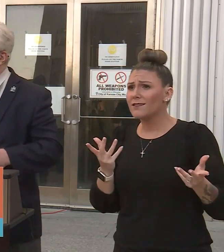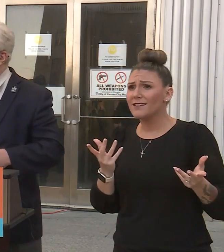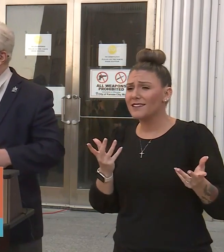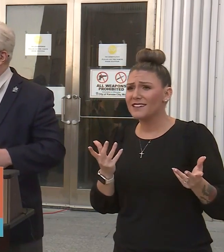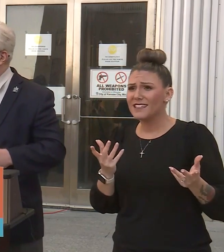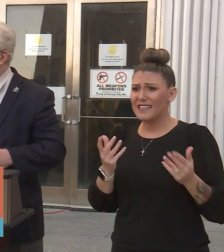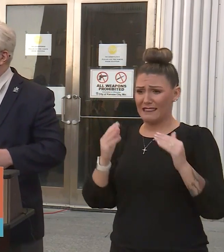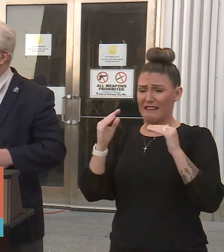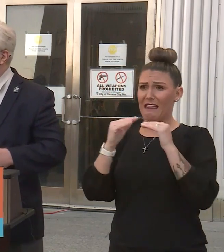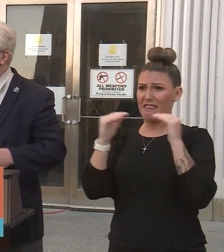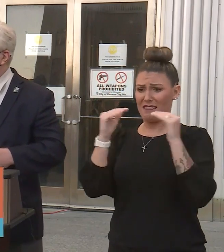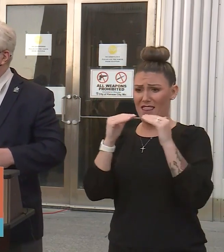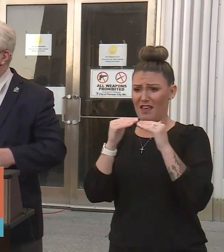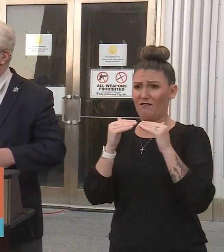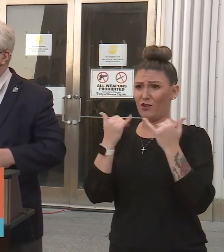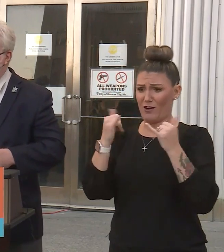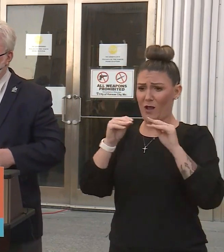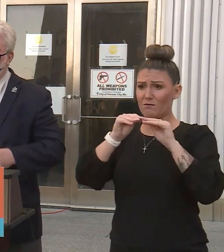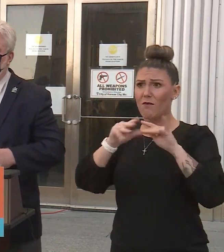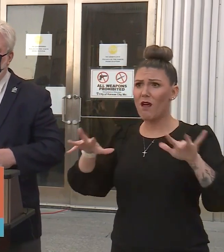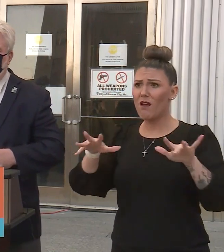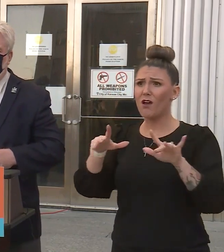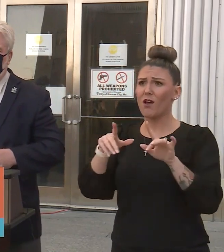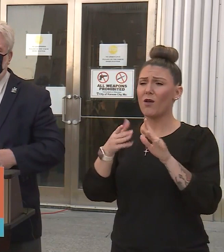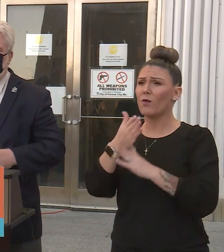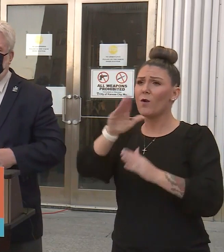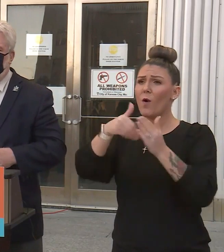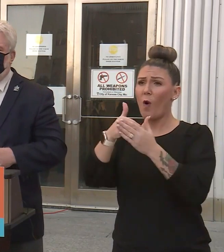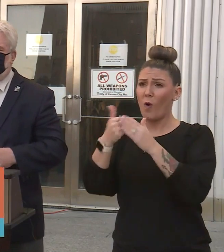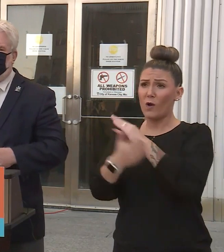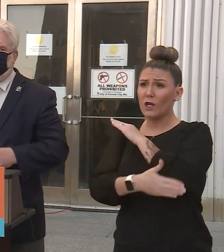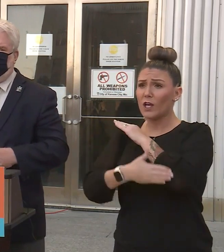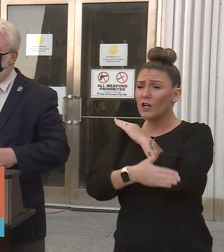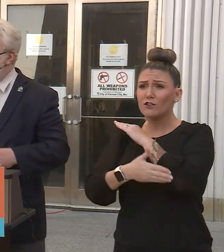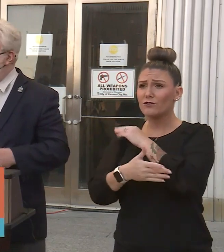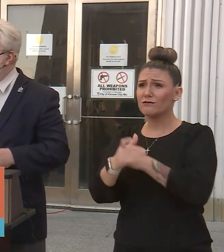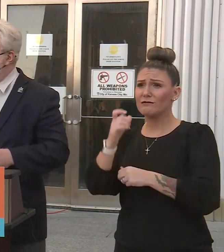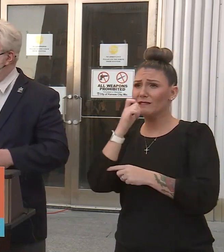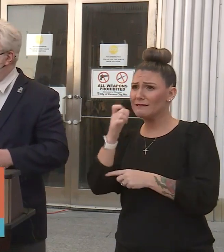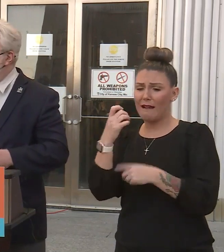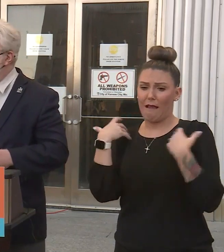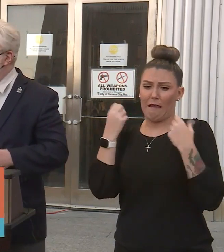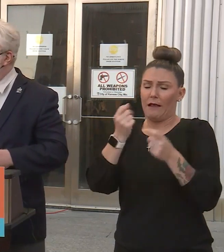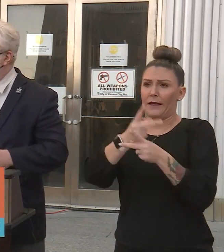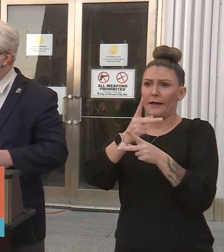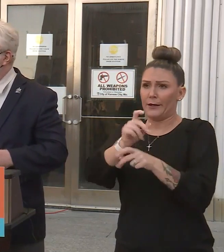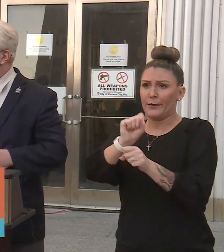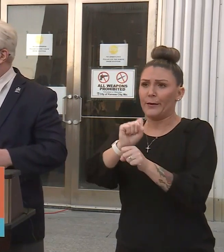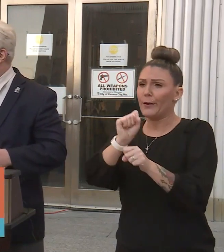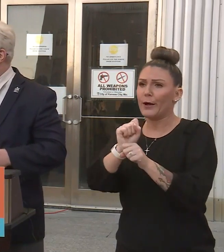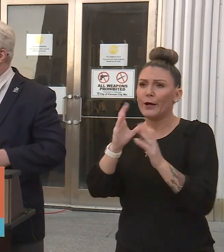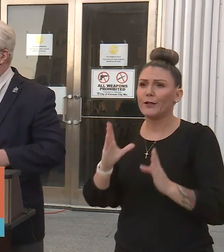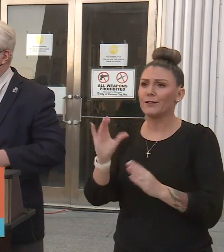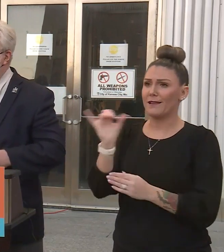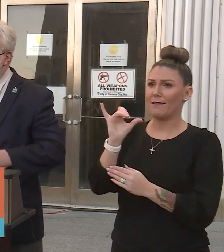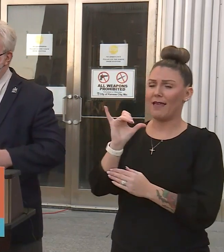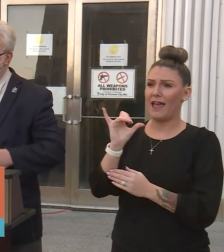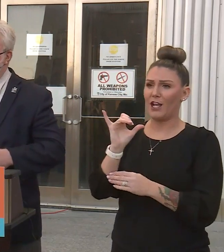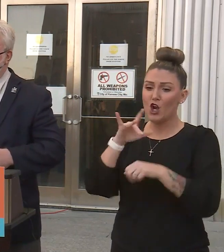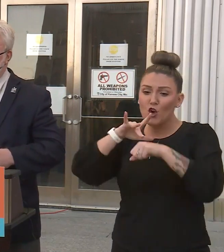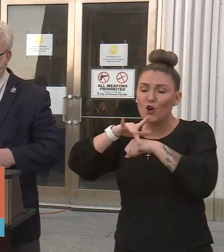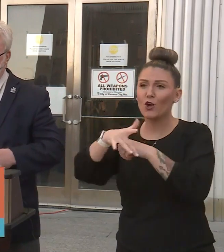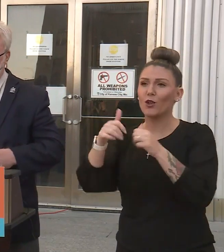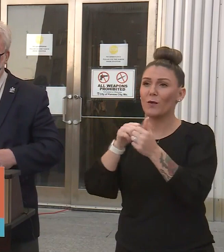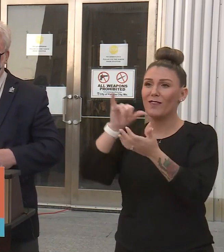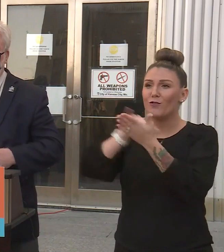At the level that this outbreak is occurring across the country, there's not going to be health care workers like there were early with